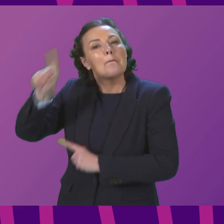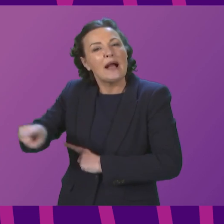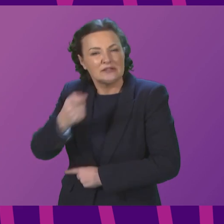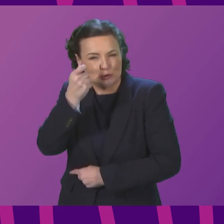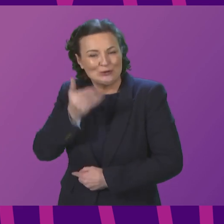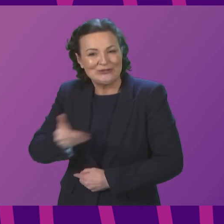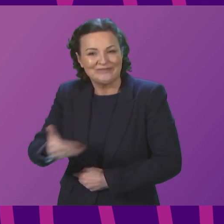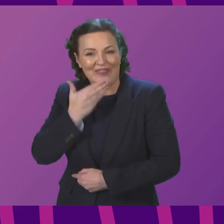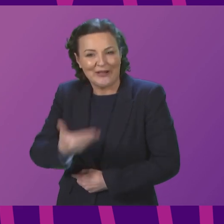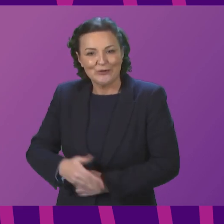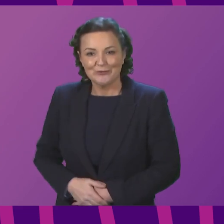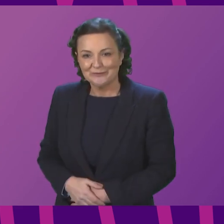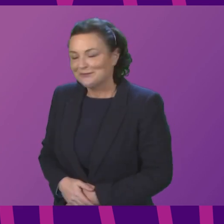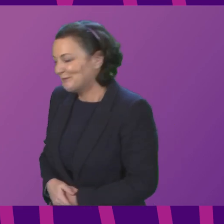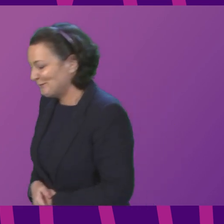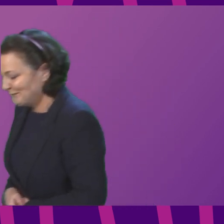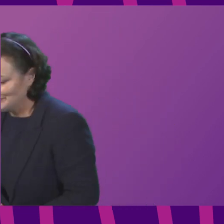course. Jim Fairley.